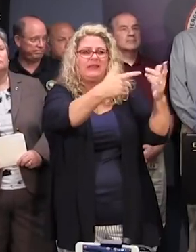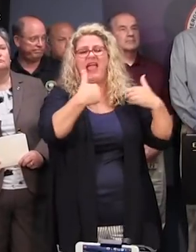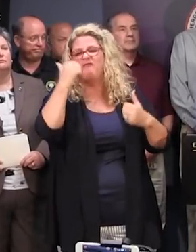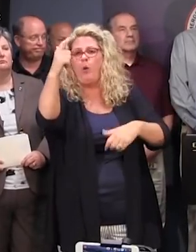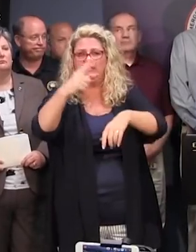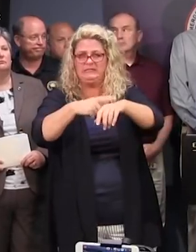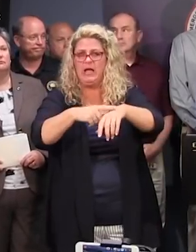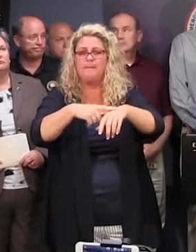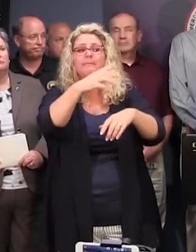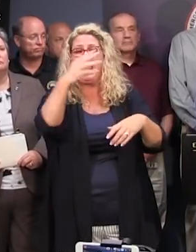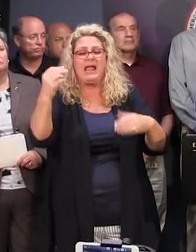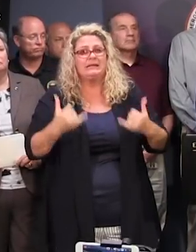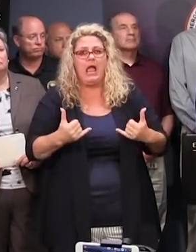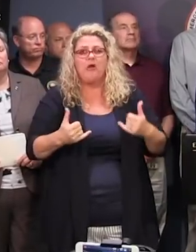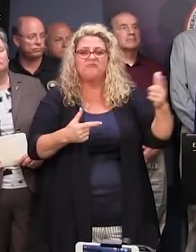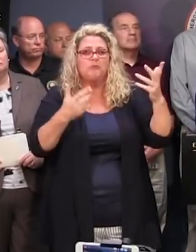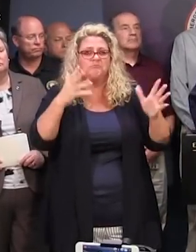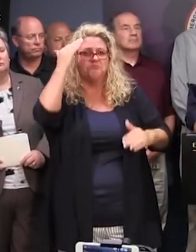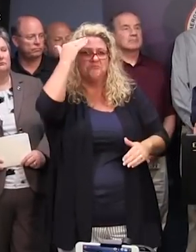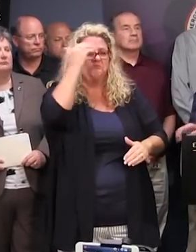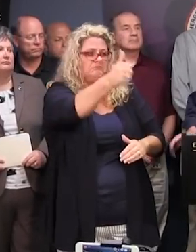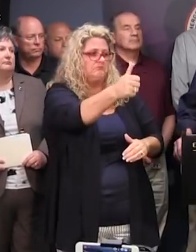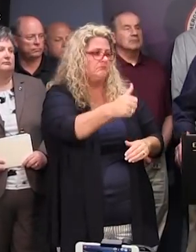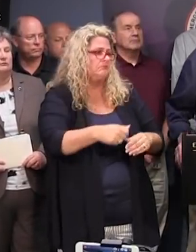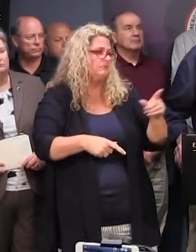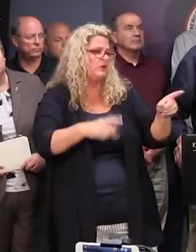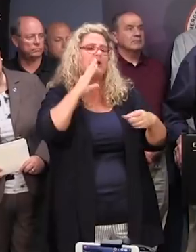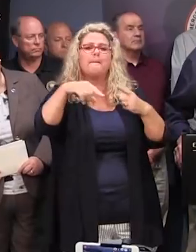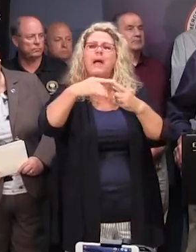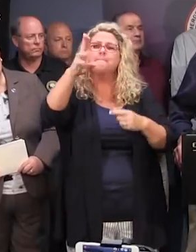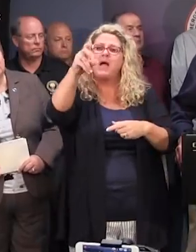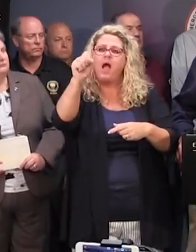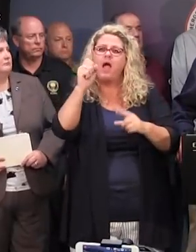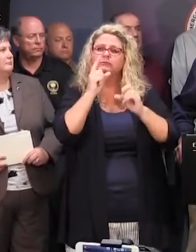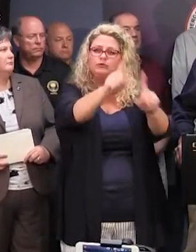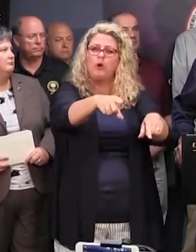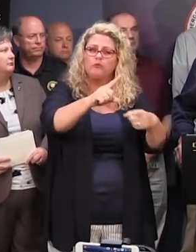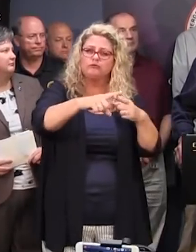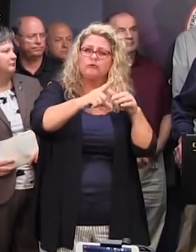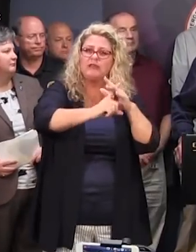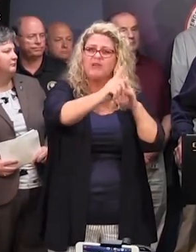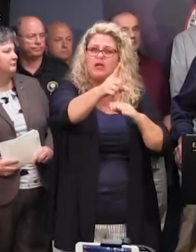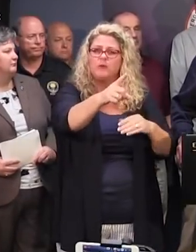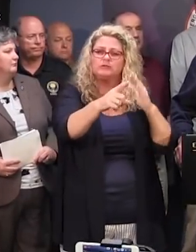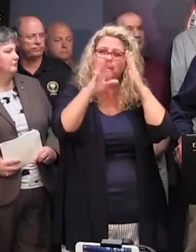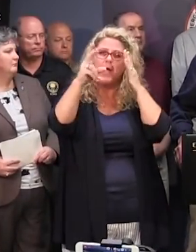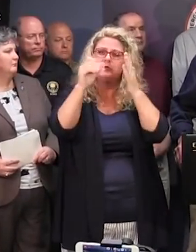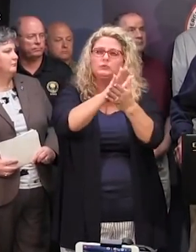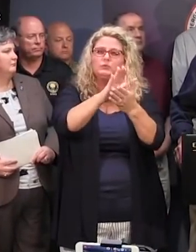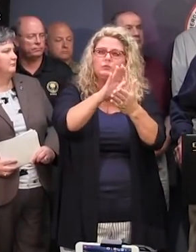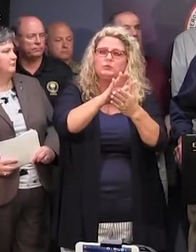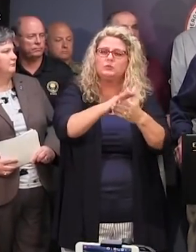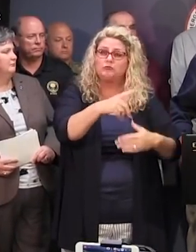particularly now. I know we were talking about sending school buses down to help people with evacuation. Do we have any numbers on how many